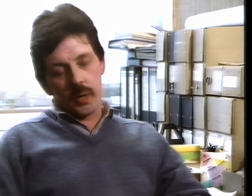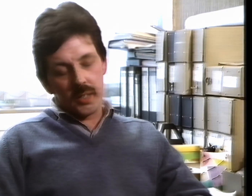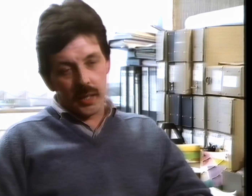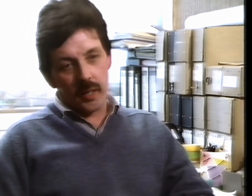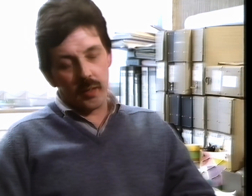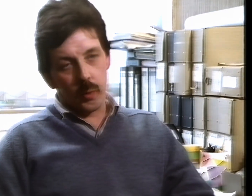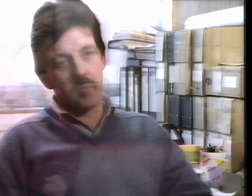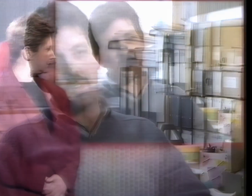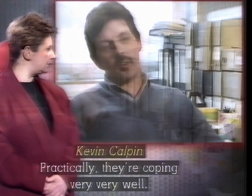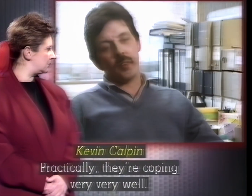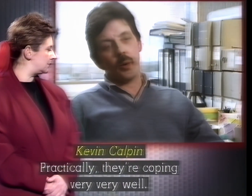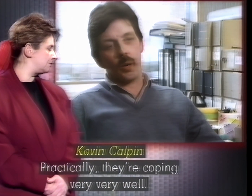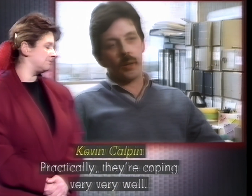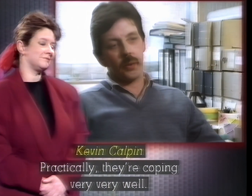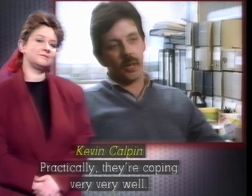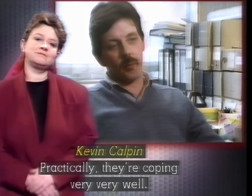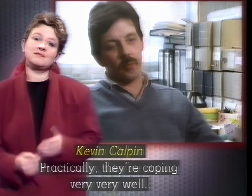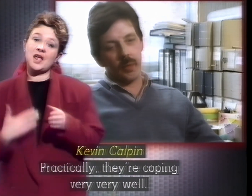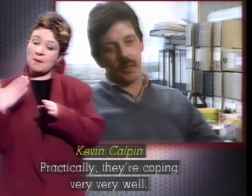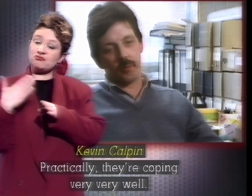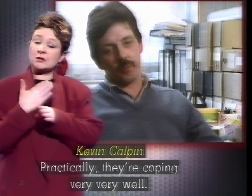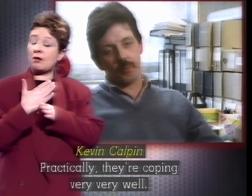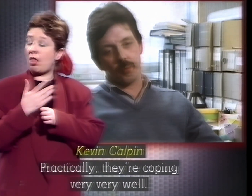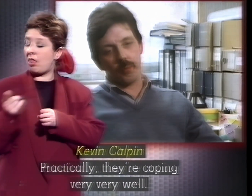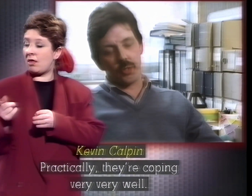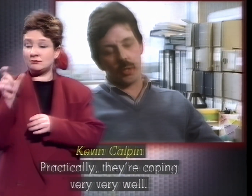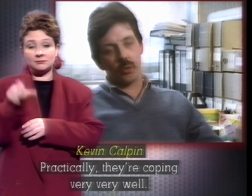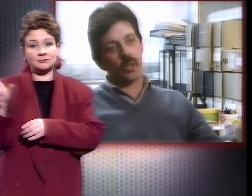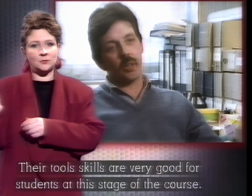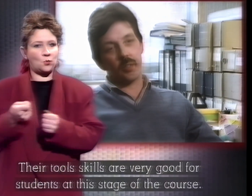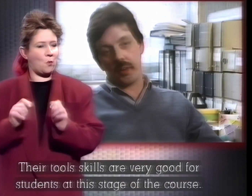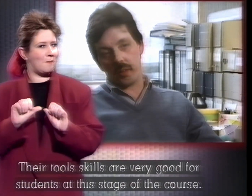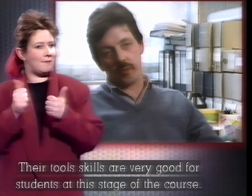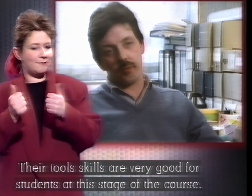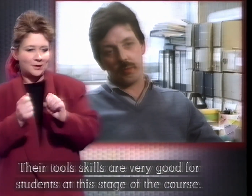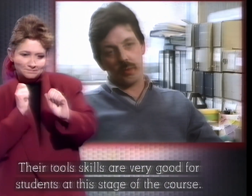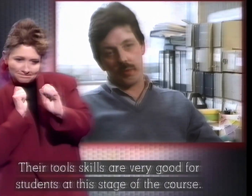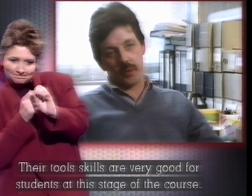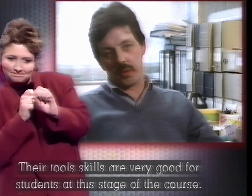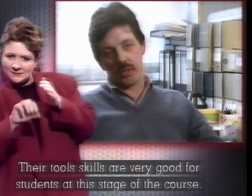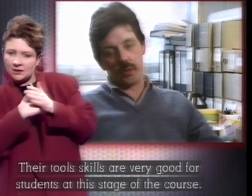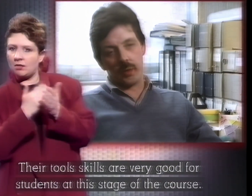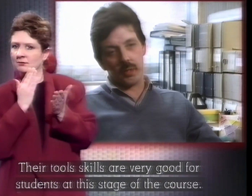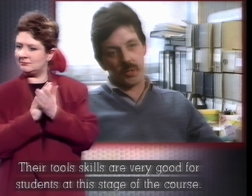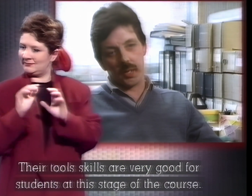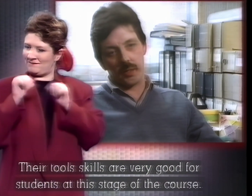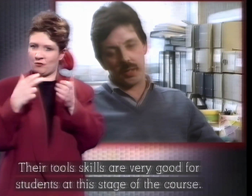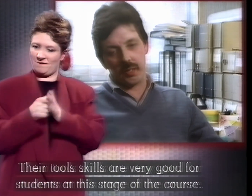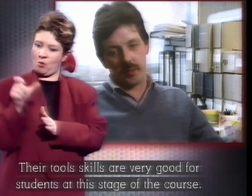Practically, they're coping very, very well. The tool skills are very good for the student at this particular stage of the